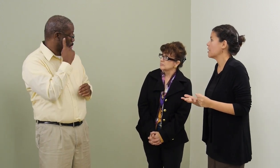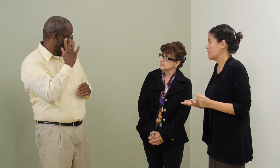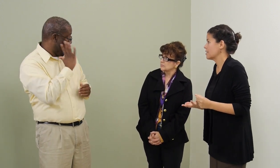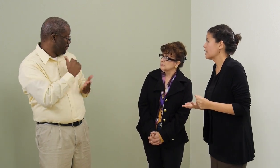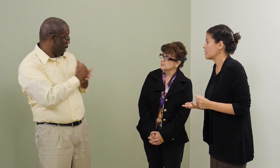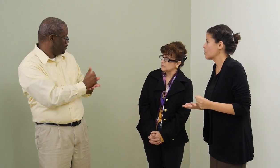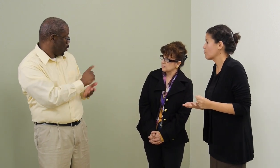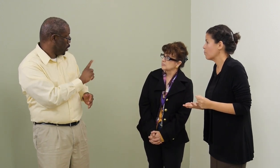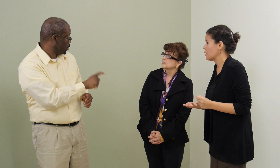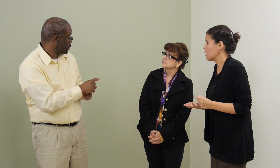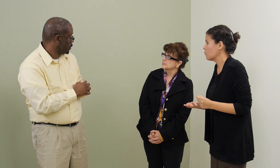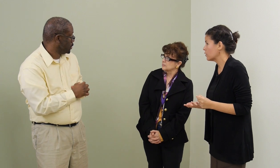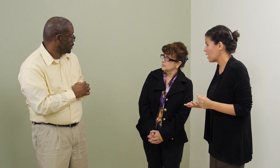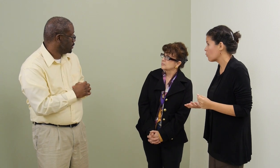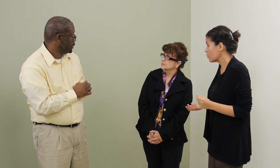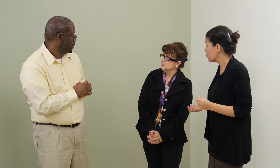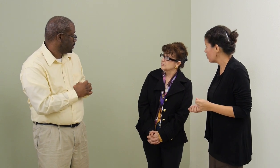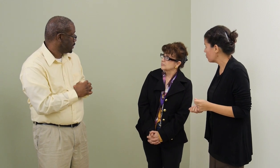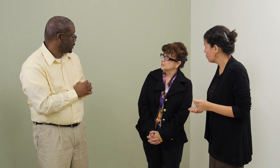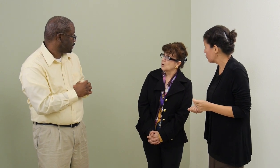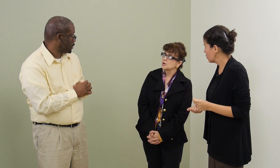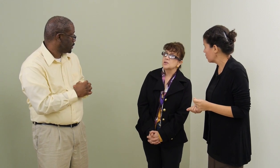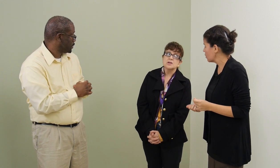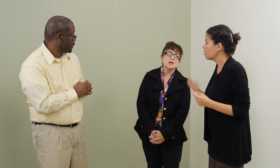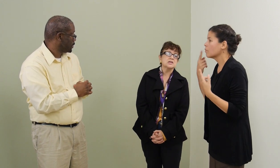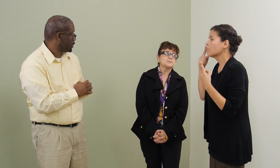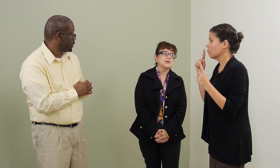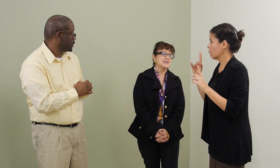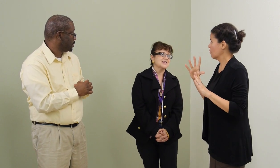that's necessary for me, would that work for you? Oh, yes. Please.